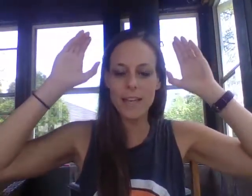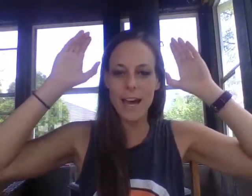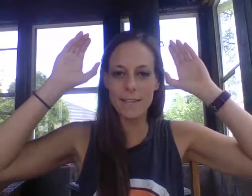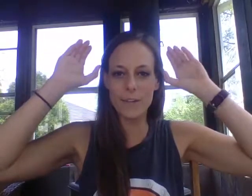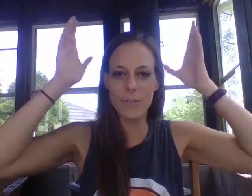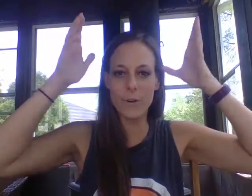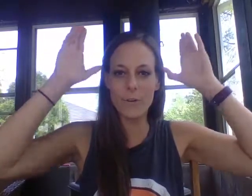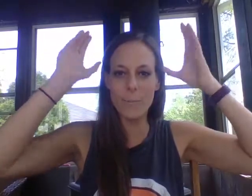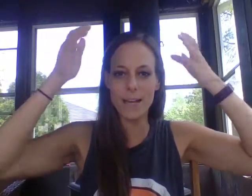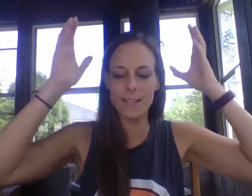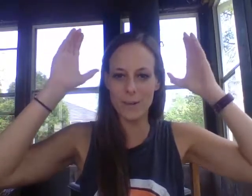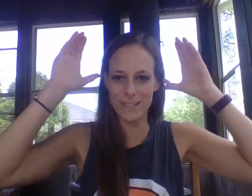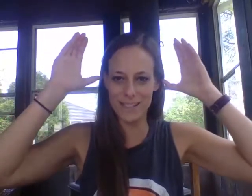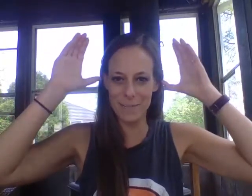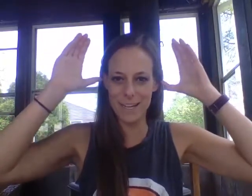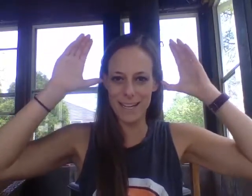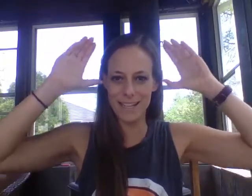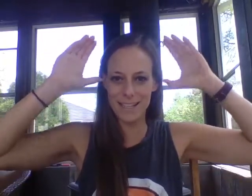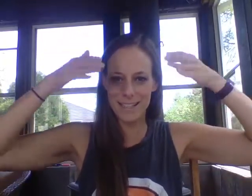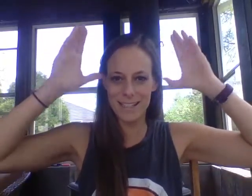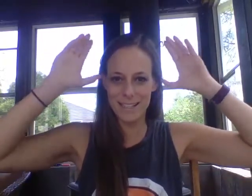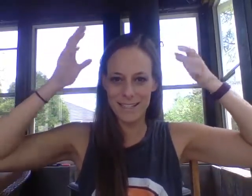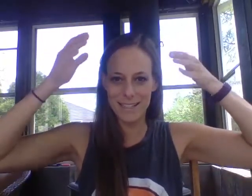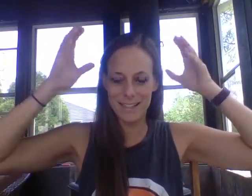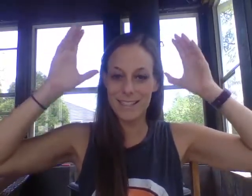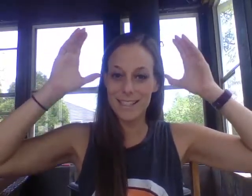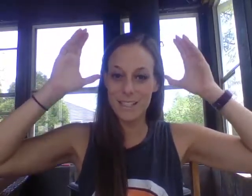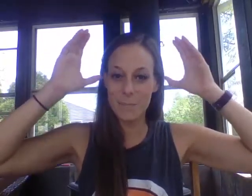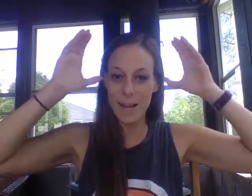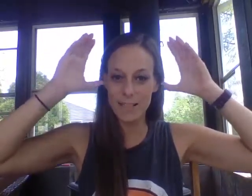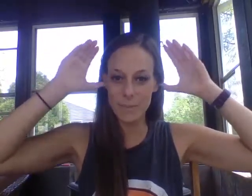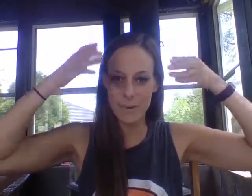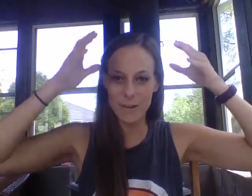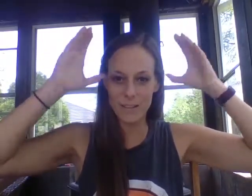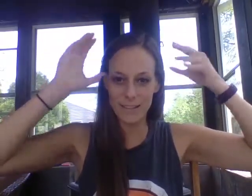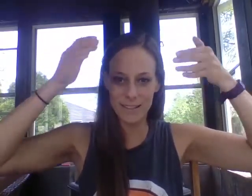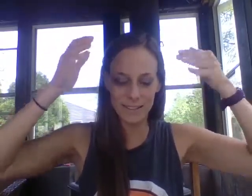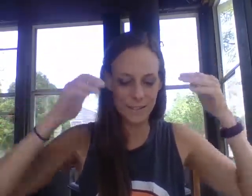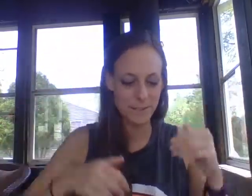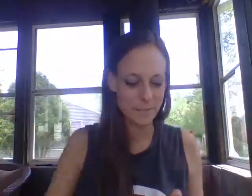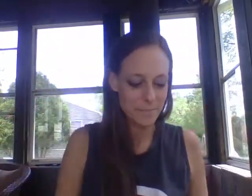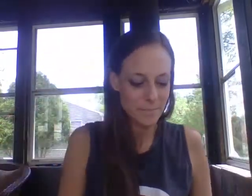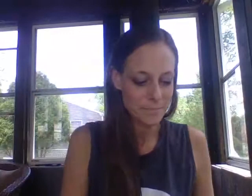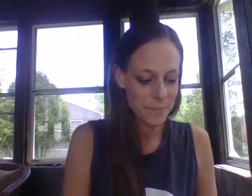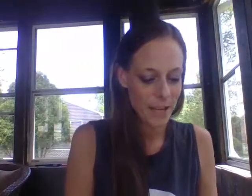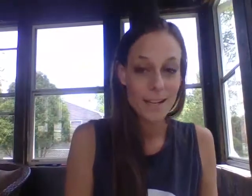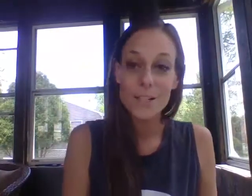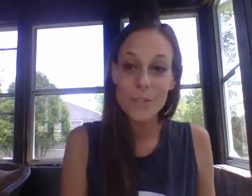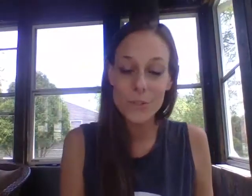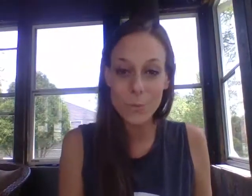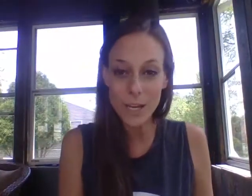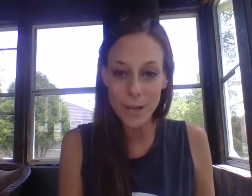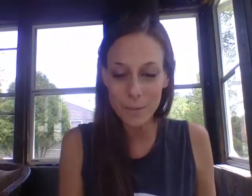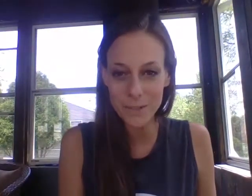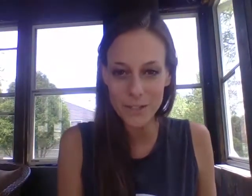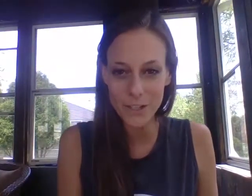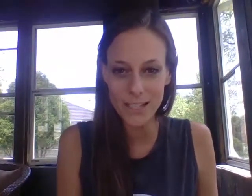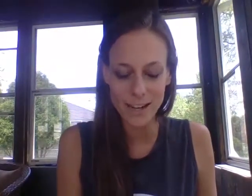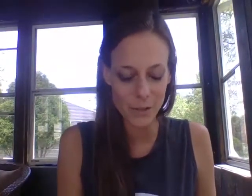that like you're throwing a basketball to somebody that's basketball swim is our next